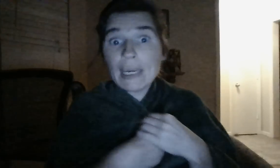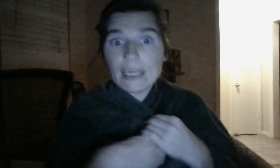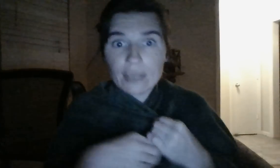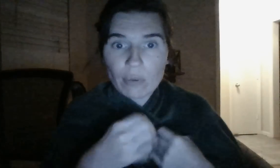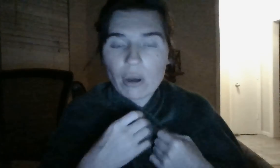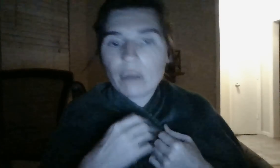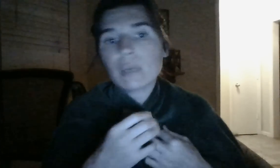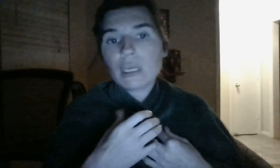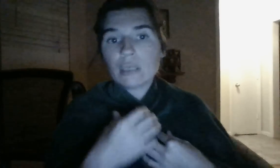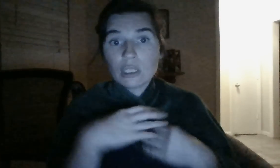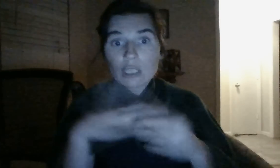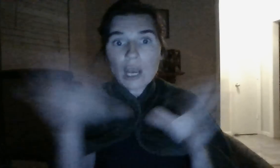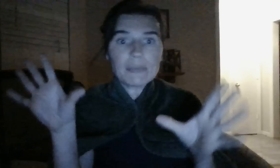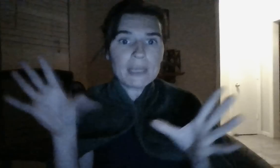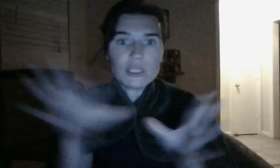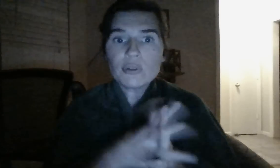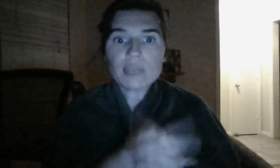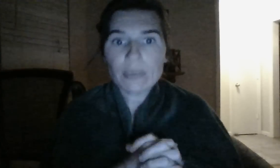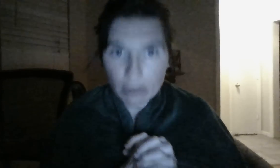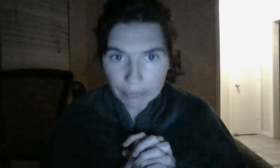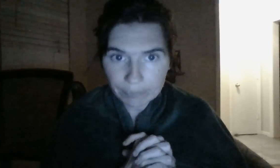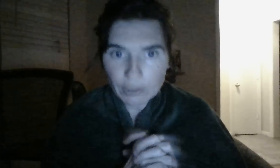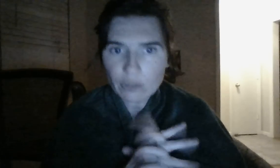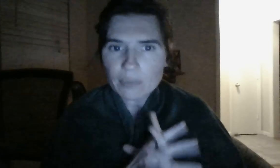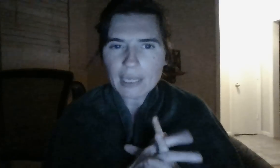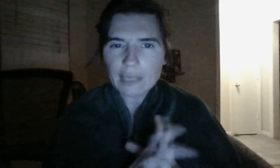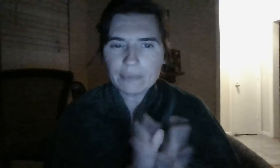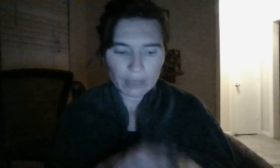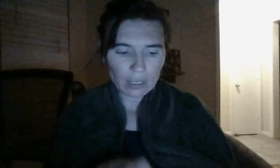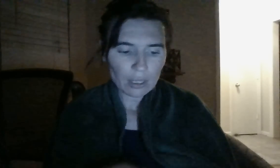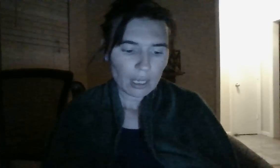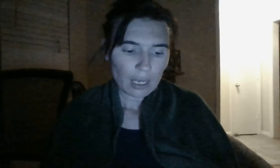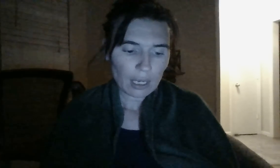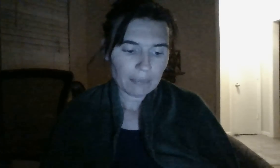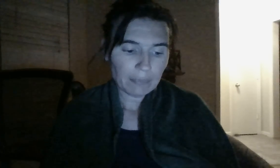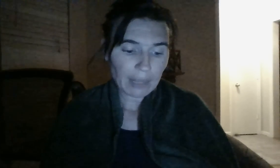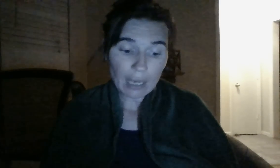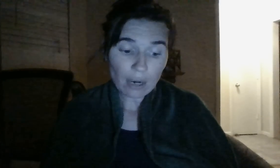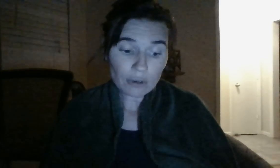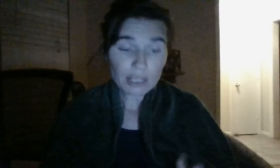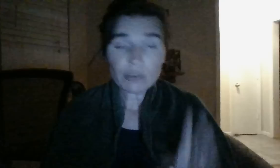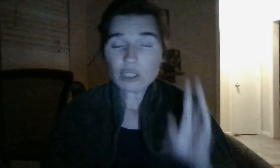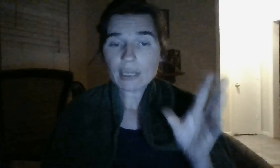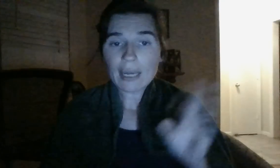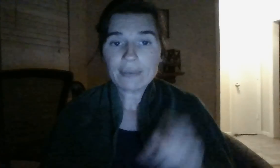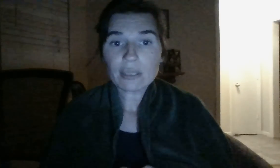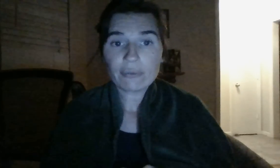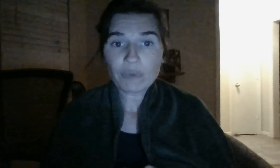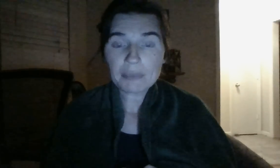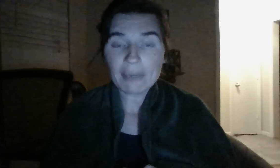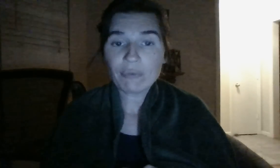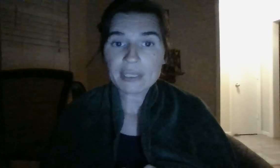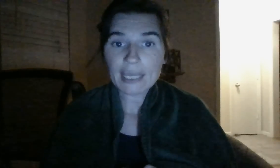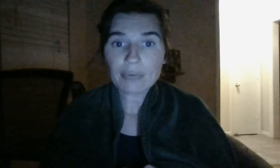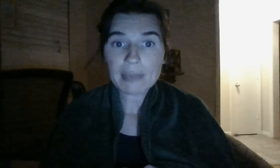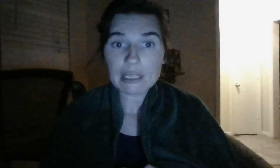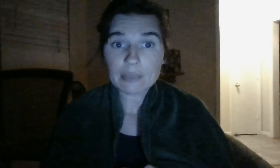do anything wrong. But, God forbid you do something wrong. You know what I'm saying? But, I heard soon she's going to have to be forced to take responsibility